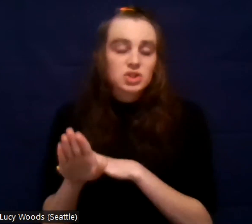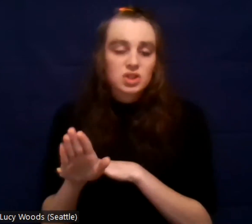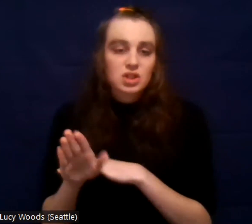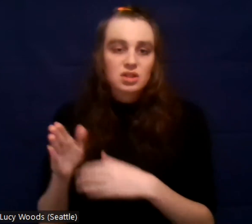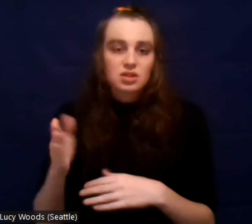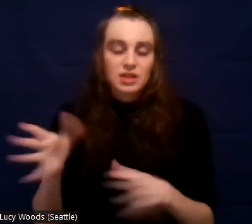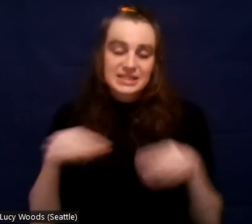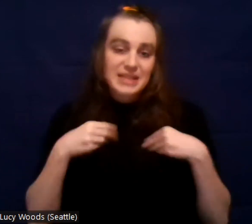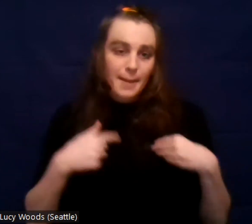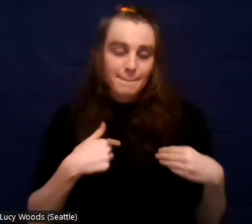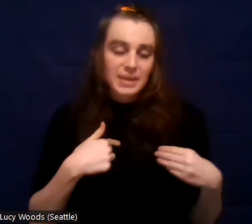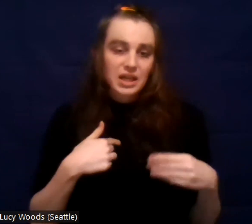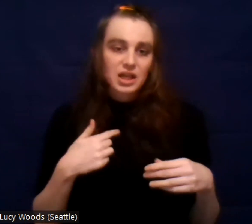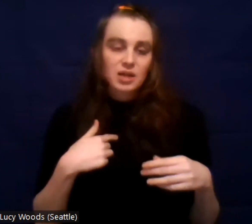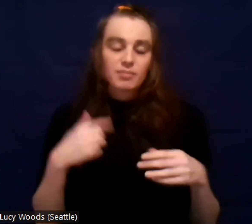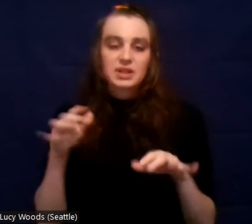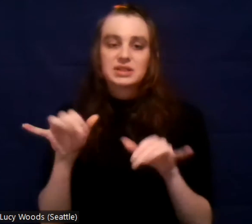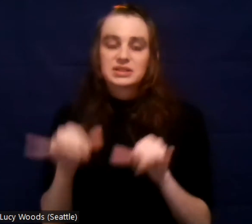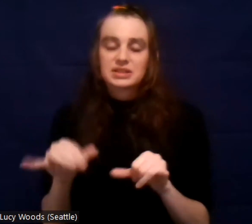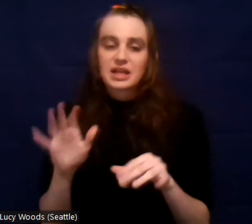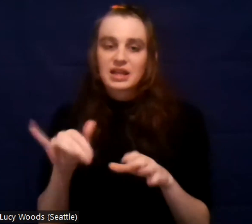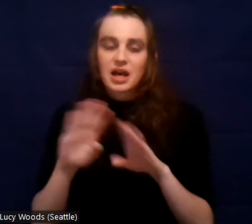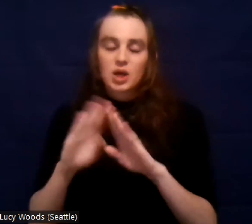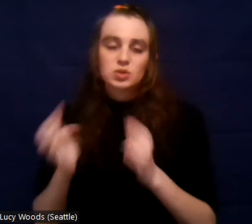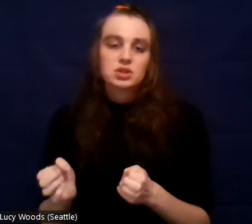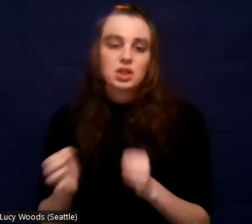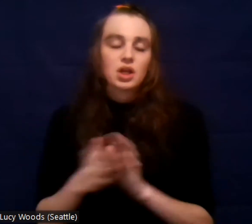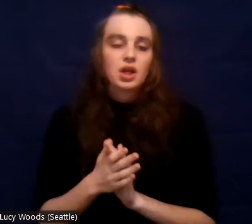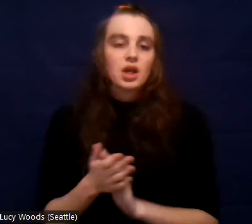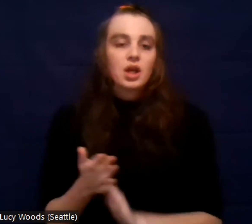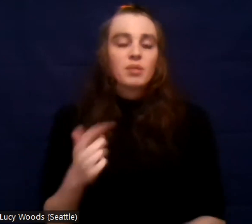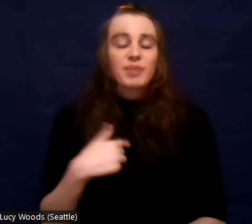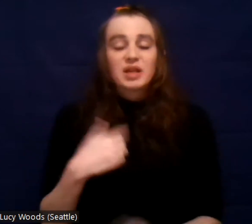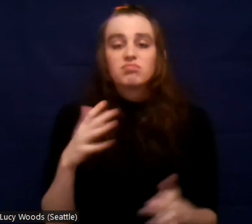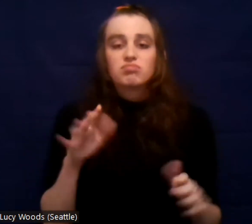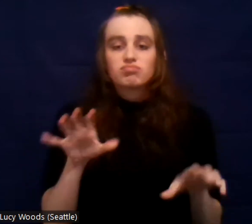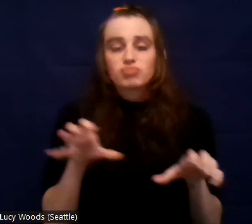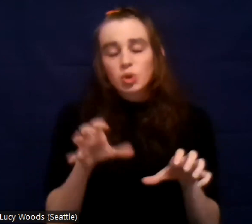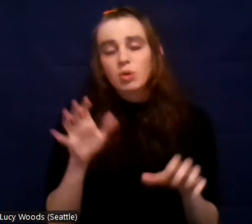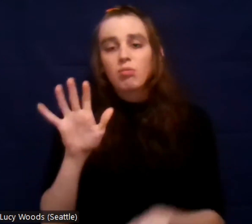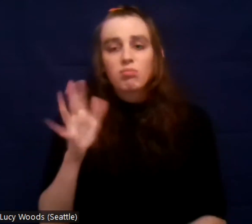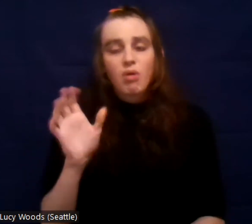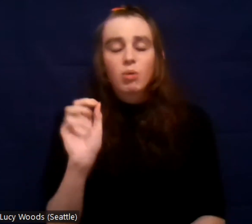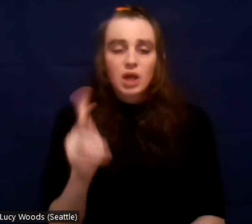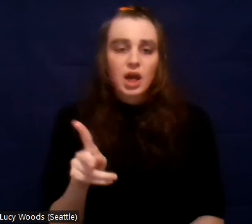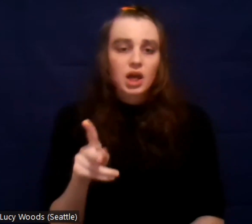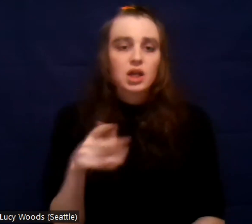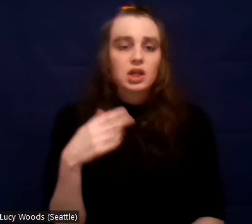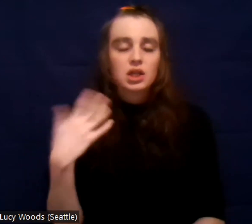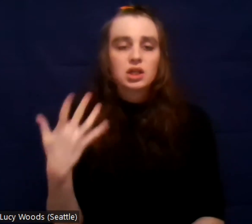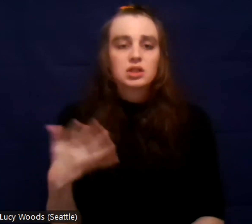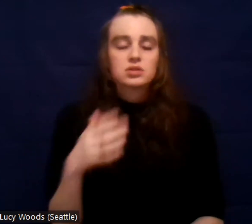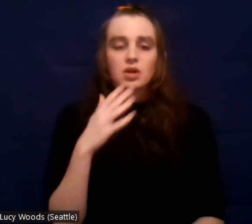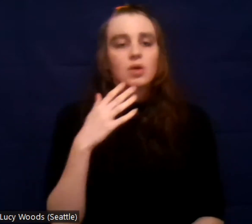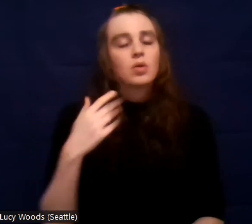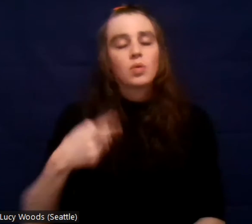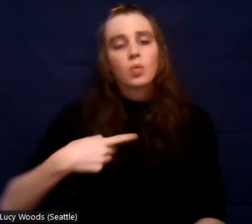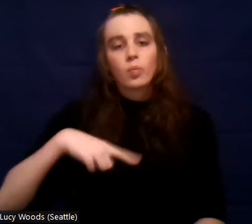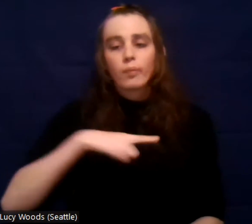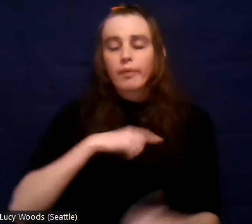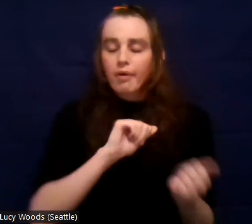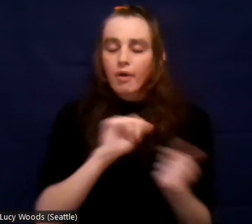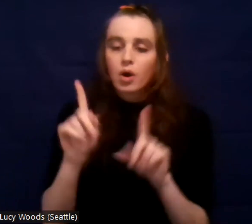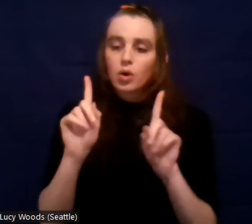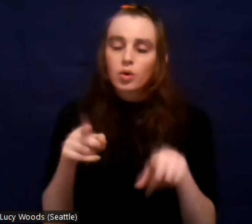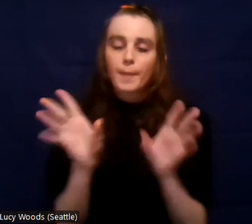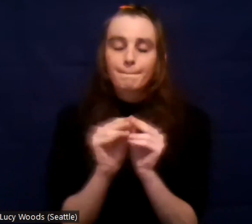fairly well when I first got there. Uh, the rest of the guys basically all went to this meeting. It's called kitchen table at